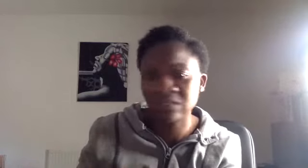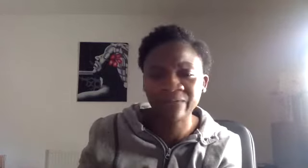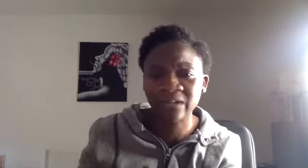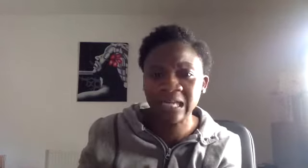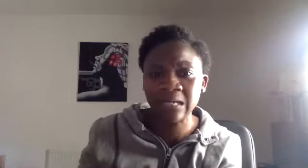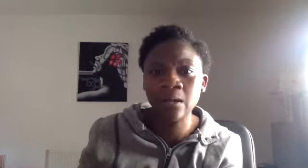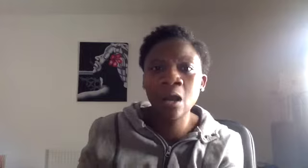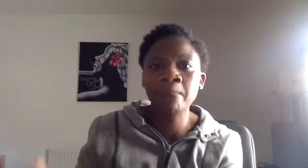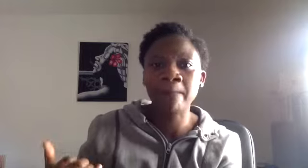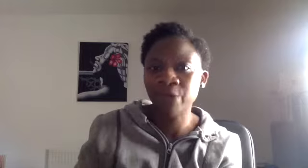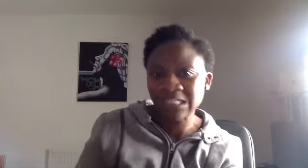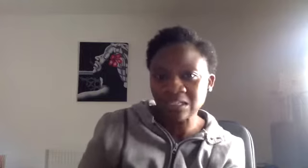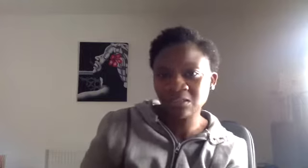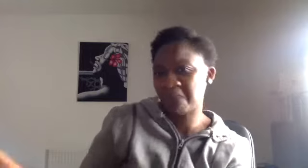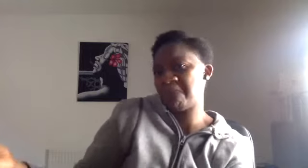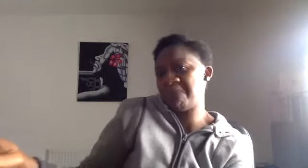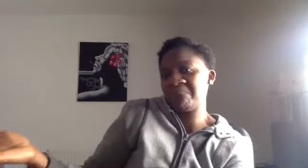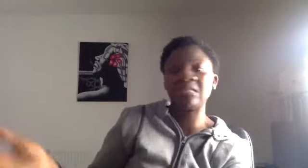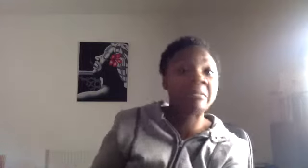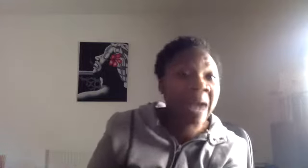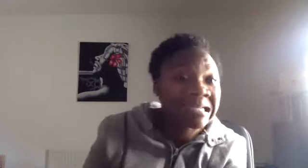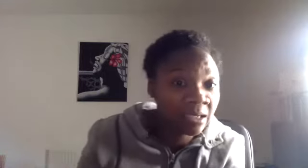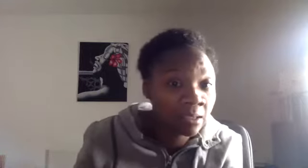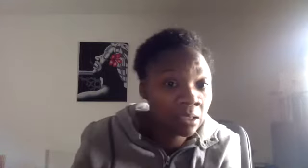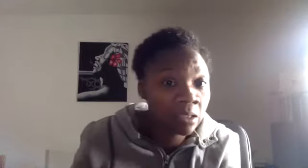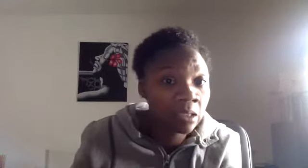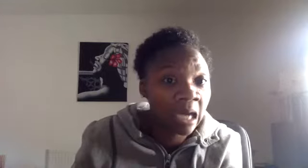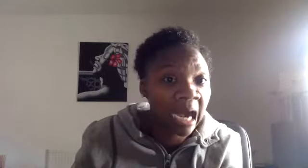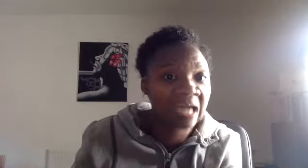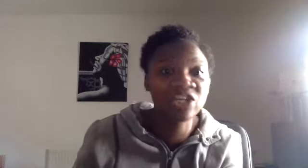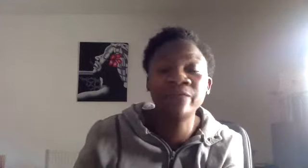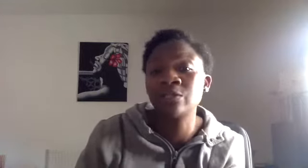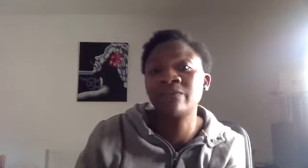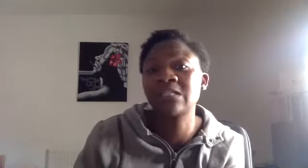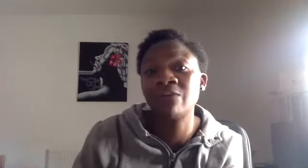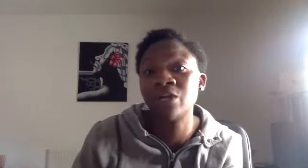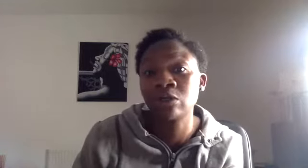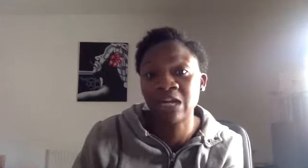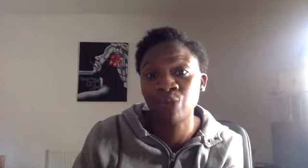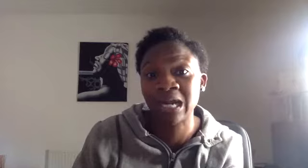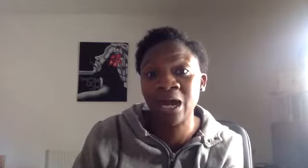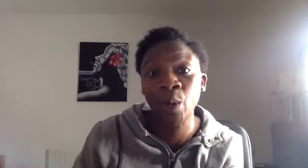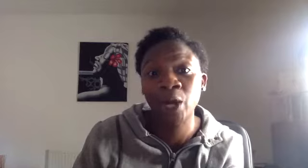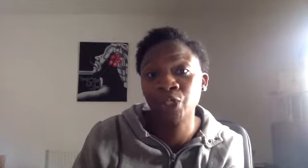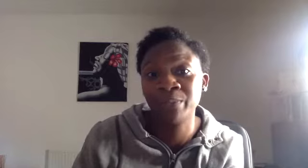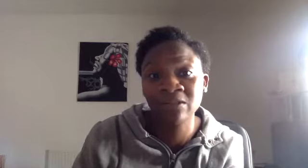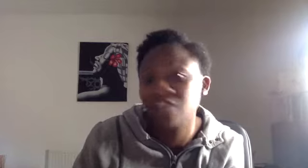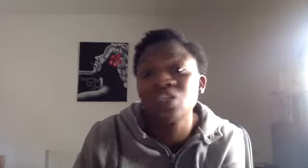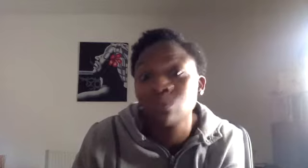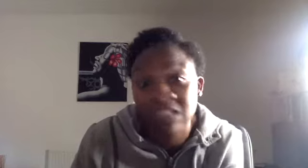definitely. But present, did it matter? Actually, for those of us that are in lockdown right now, on your birthday, you just want to see